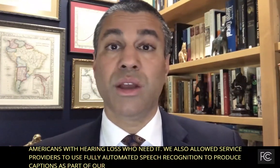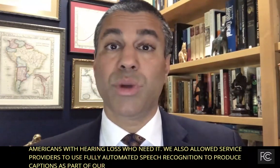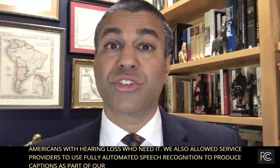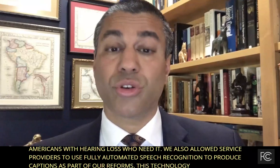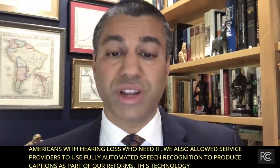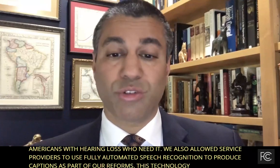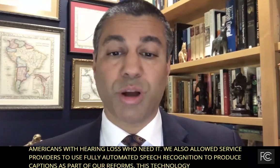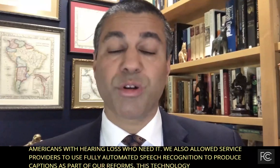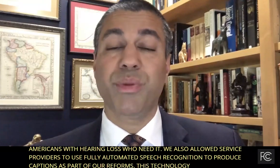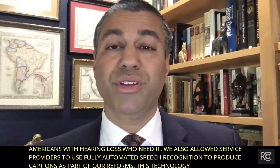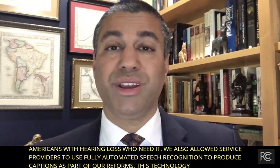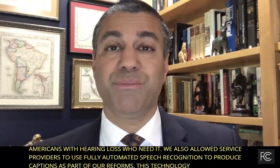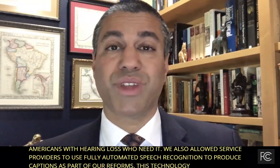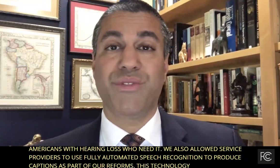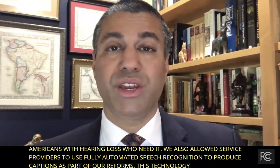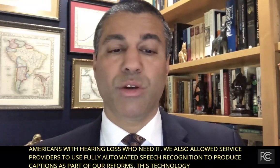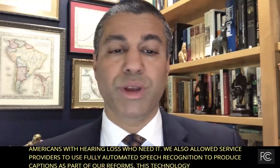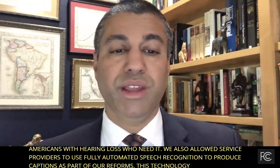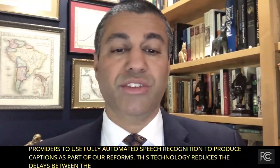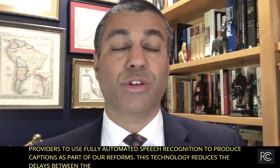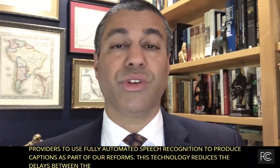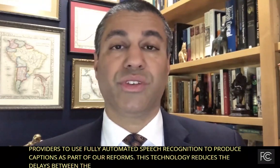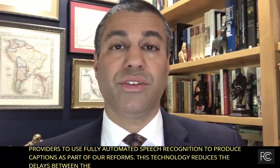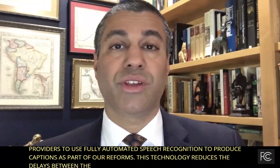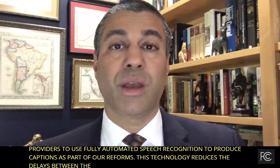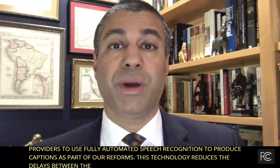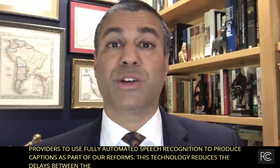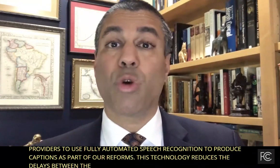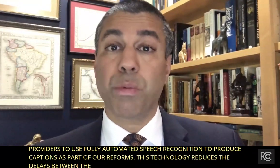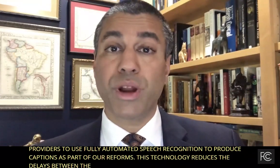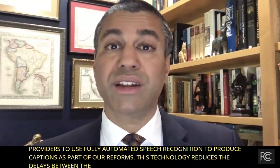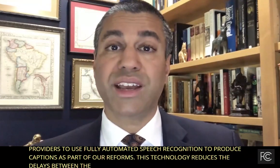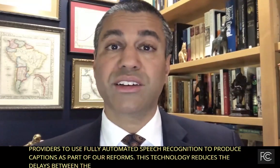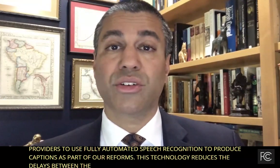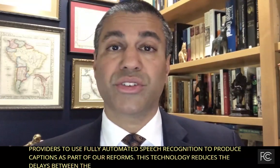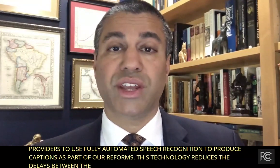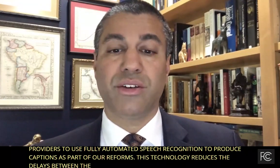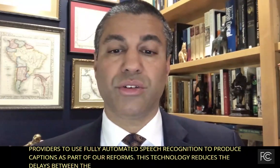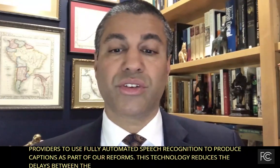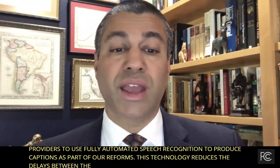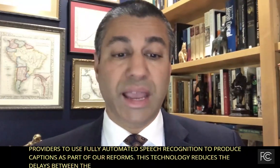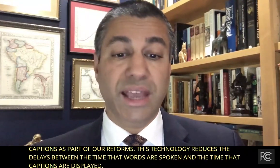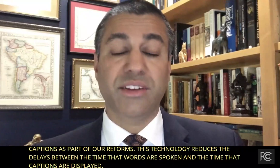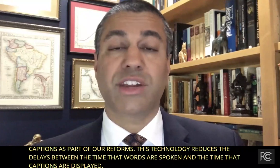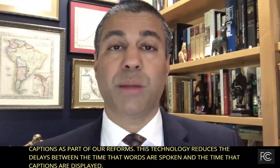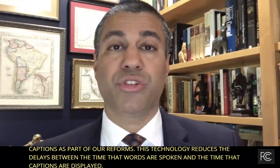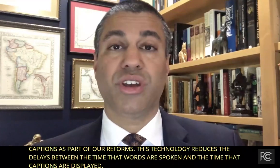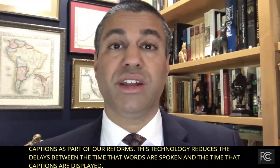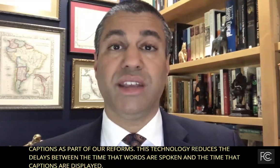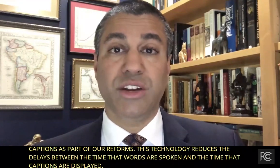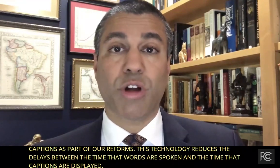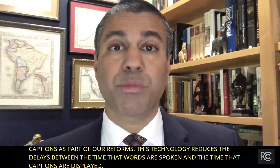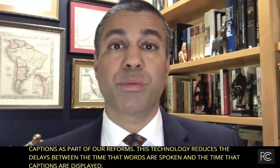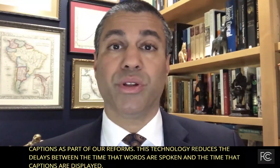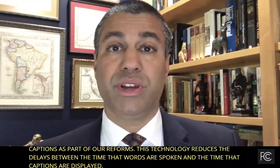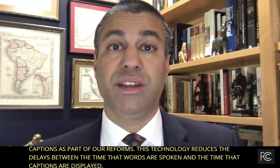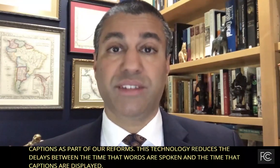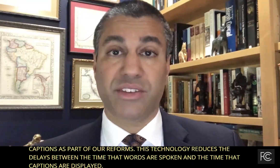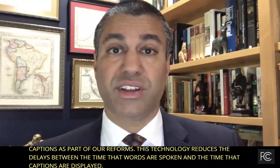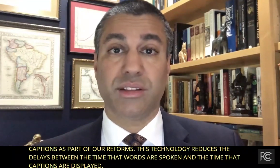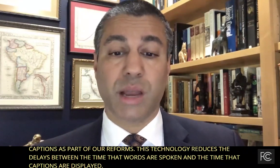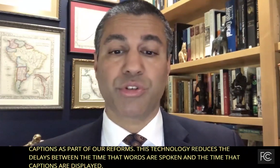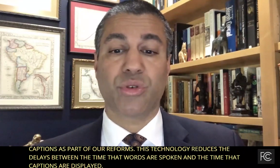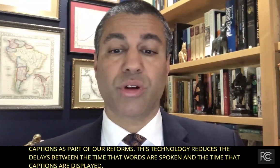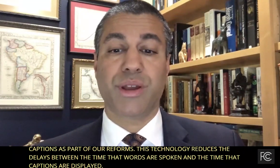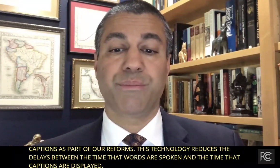We ensured interoperability of video relay services by incorporating technical standards and establishing an interoperability